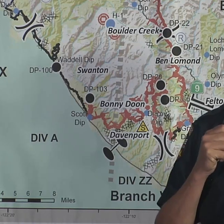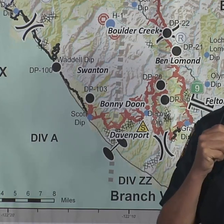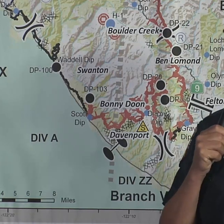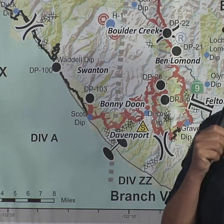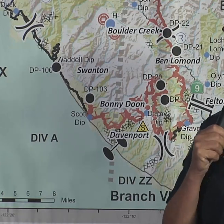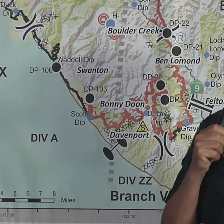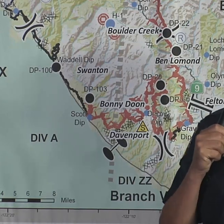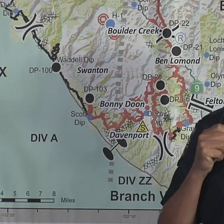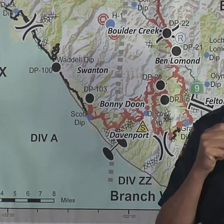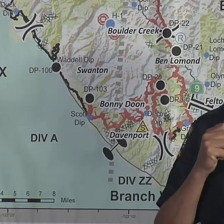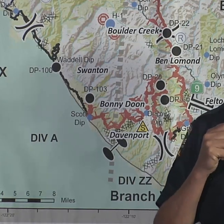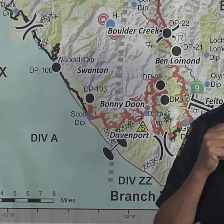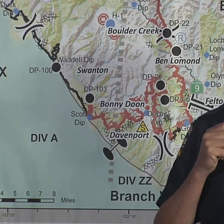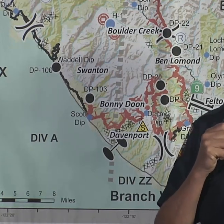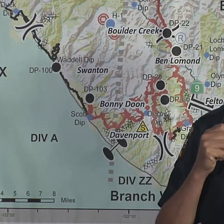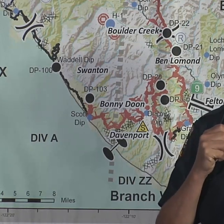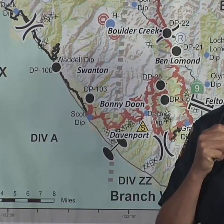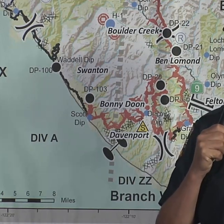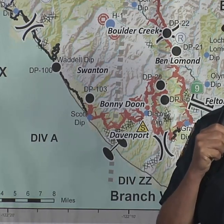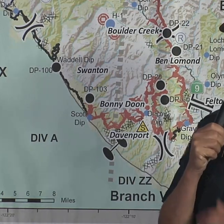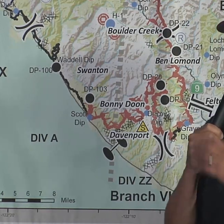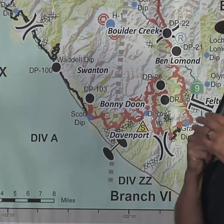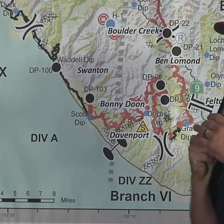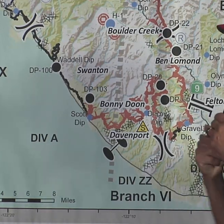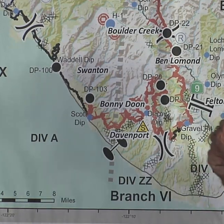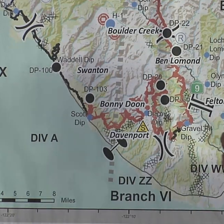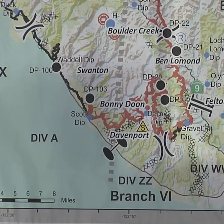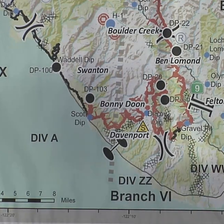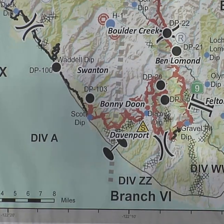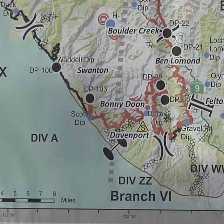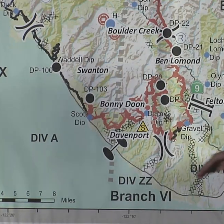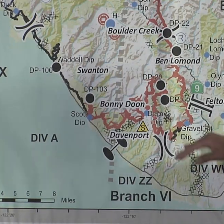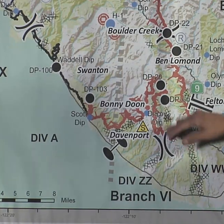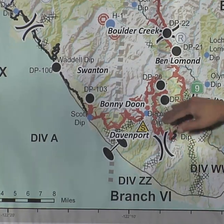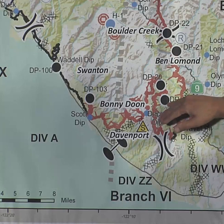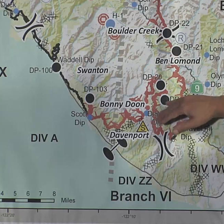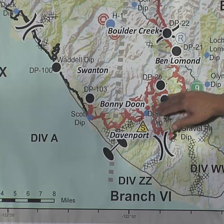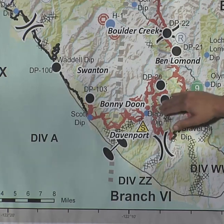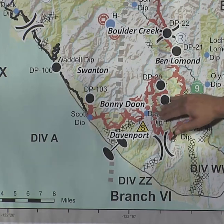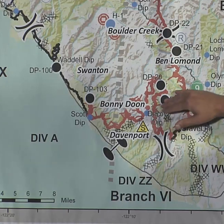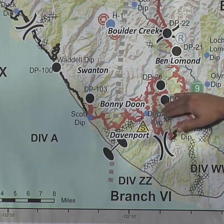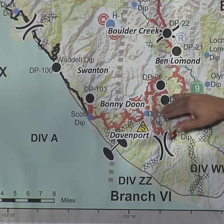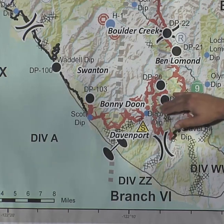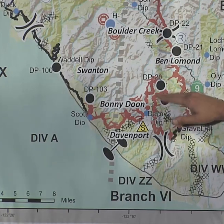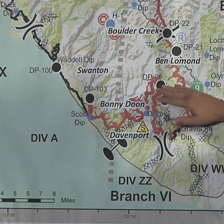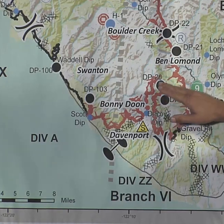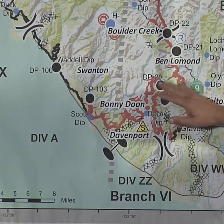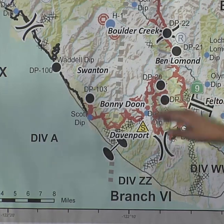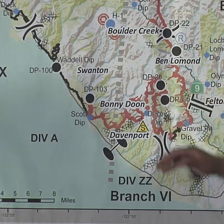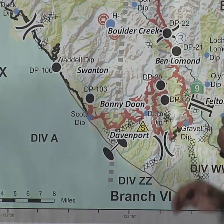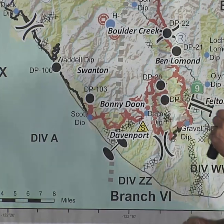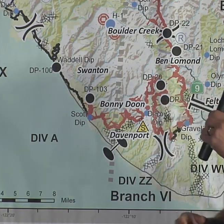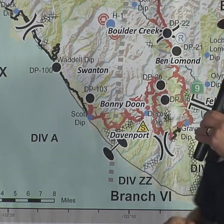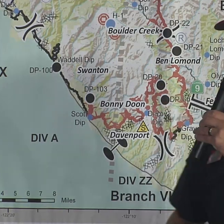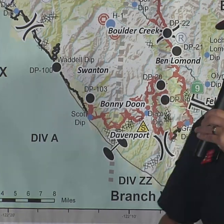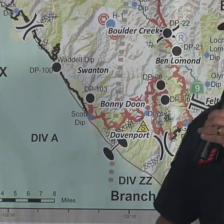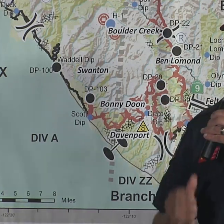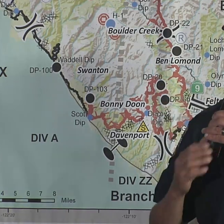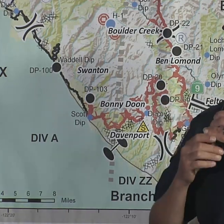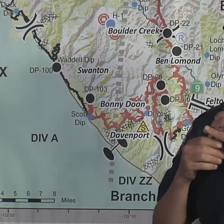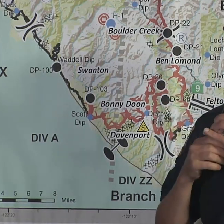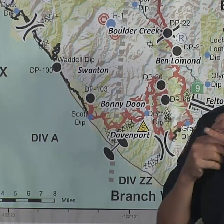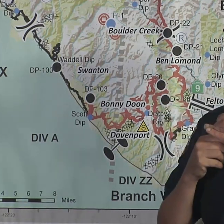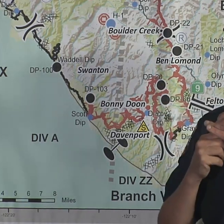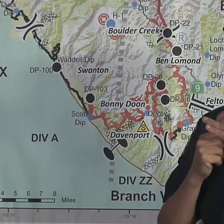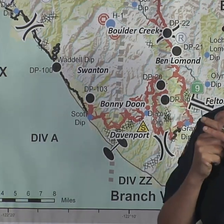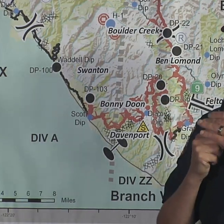resources in there so that we had a very safe, effective burn, and they were able to get probably about just over half, almost three